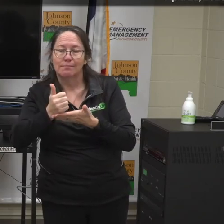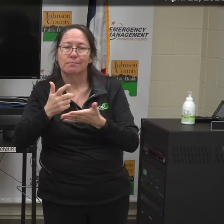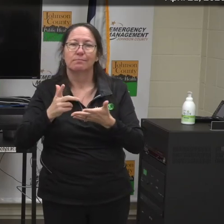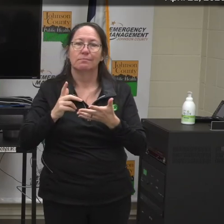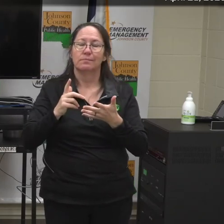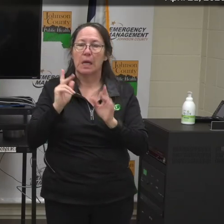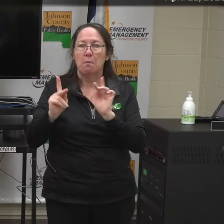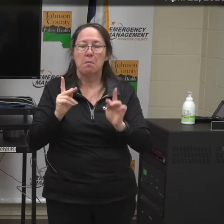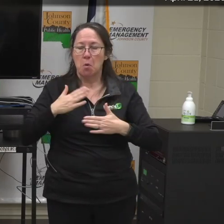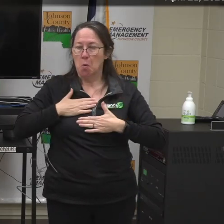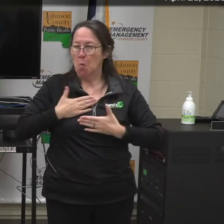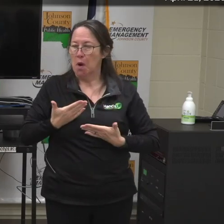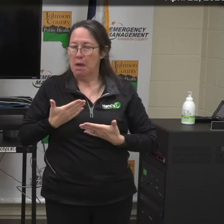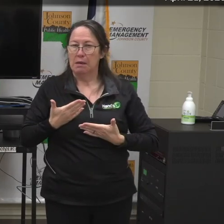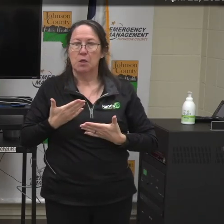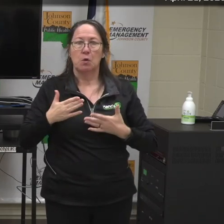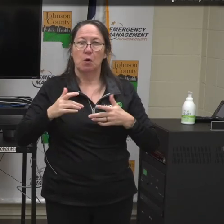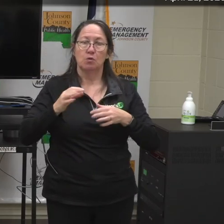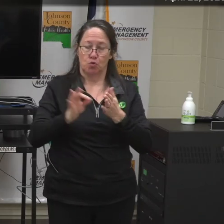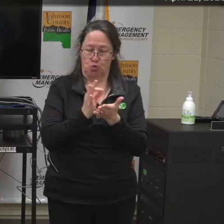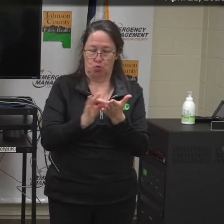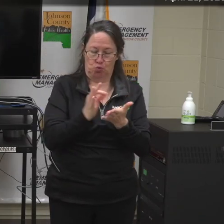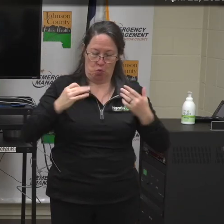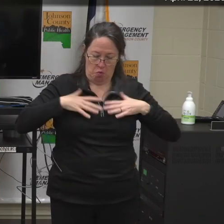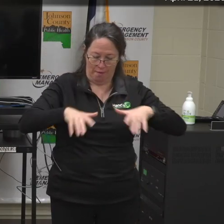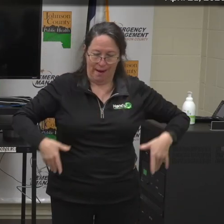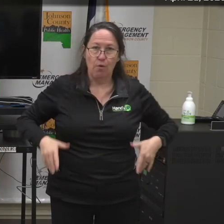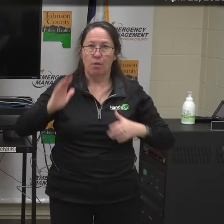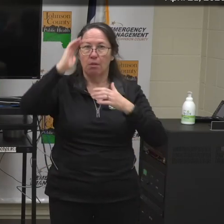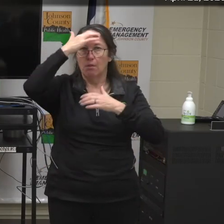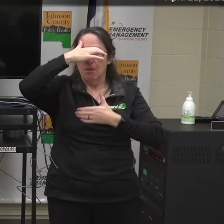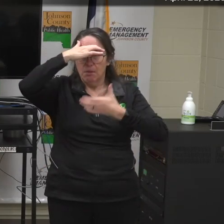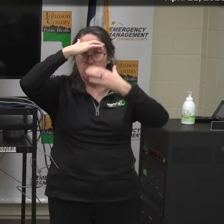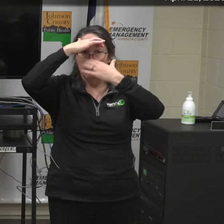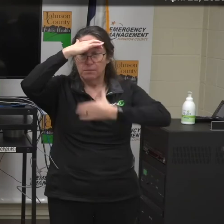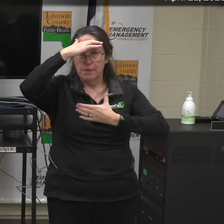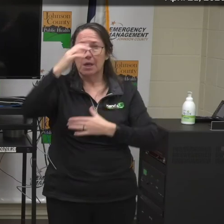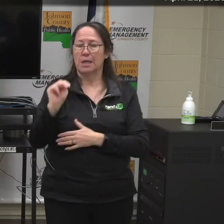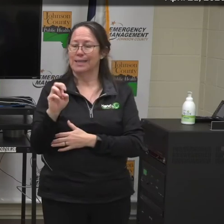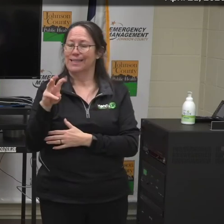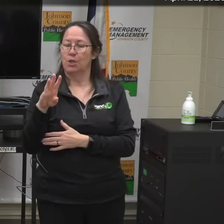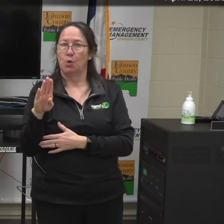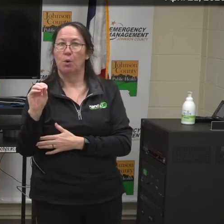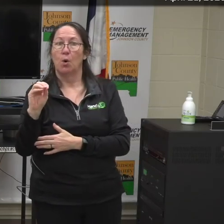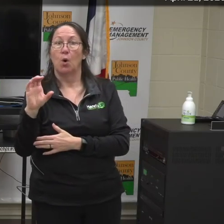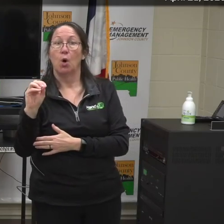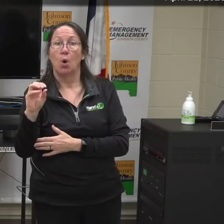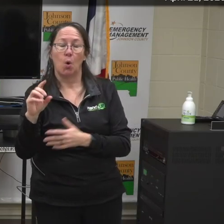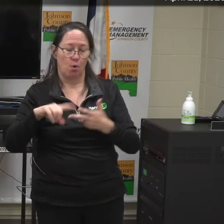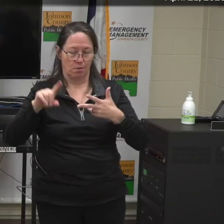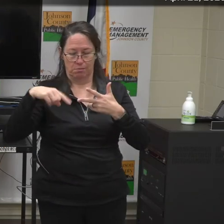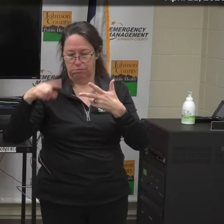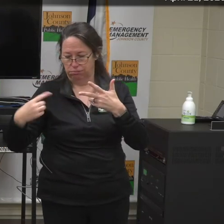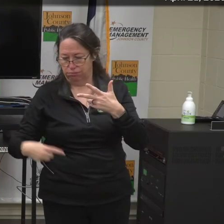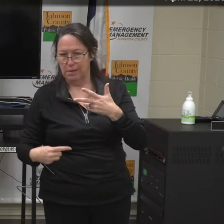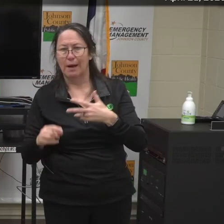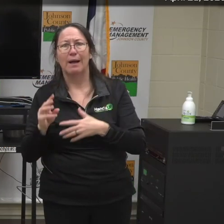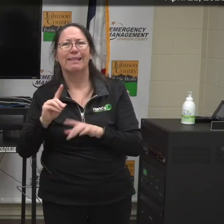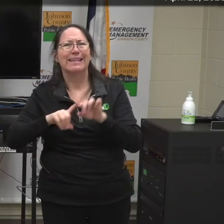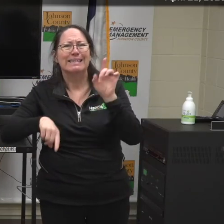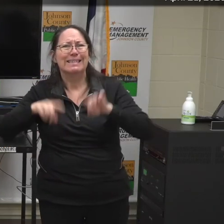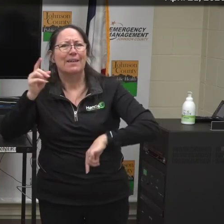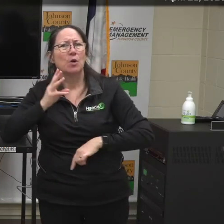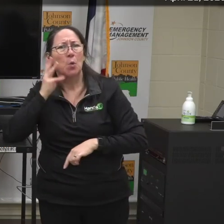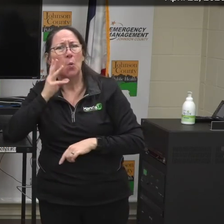people have done surgical gowns, the people have done face shields, new BOCO, Iowa City Fab Lab, the wineries, they've